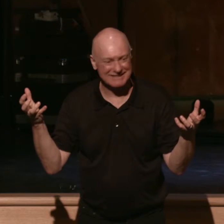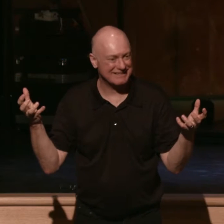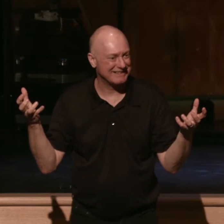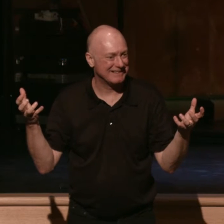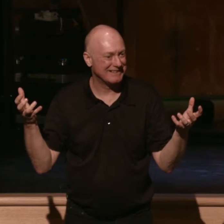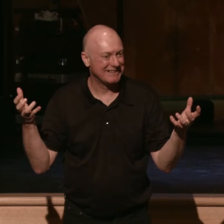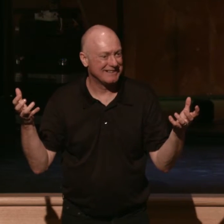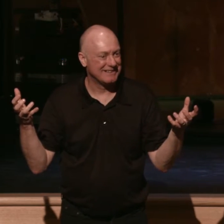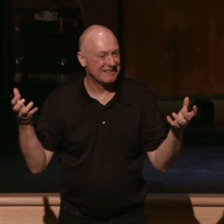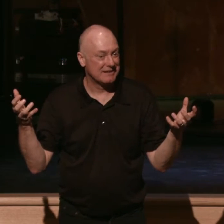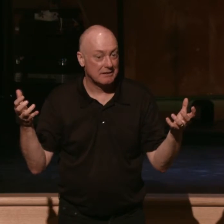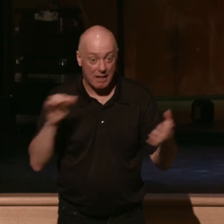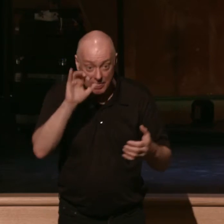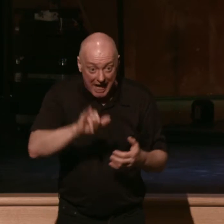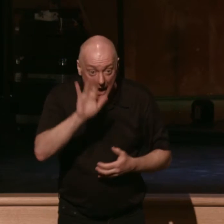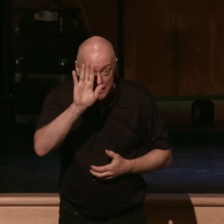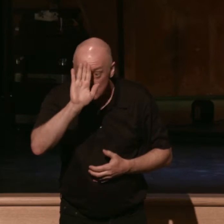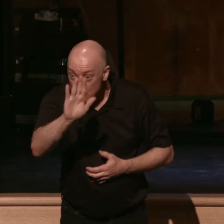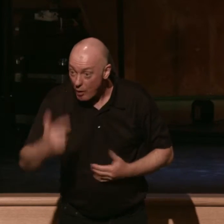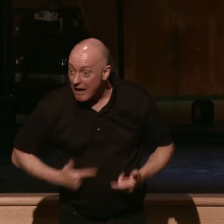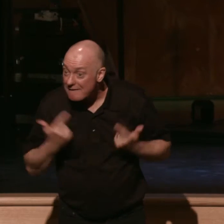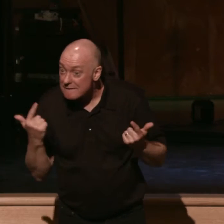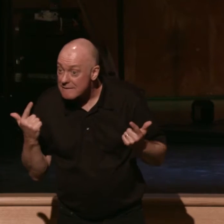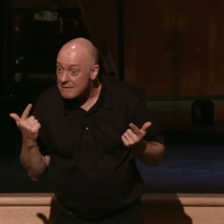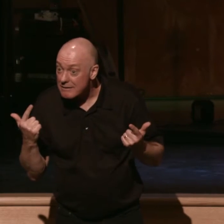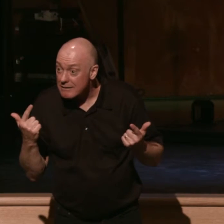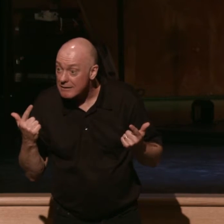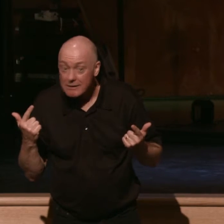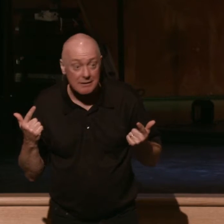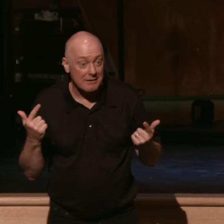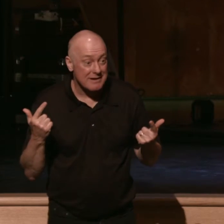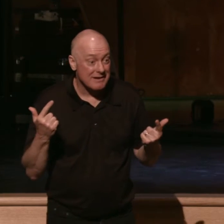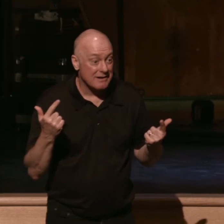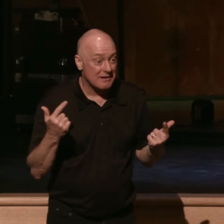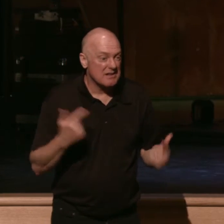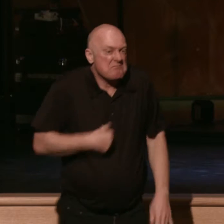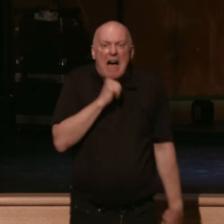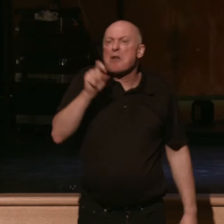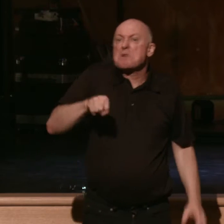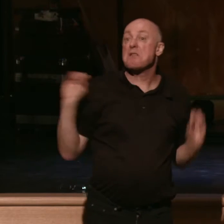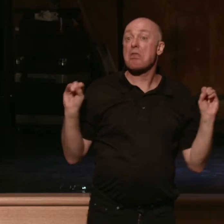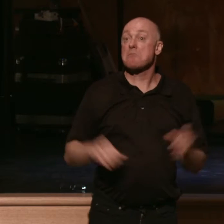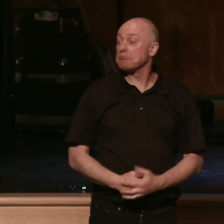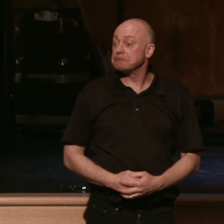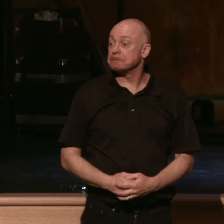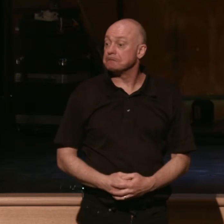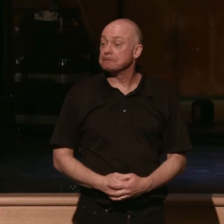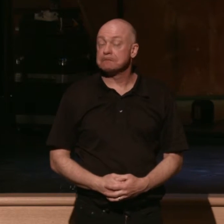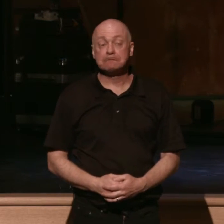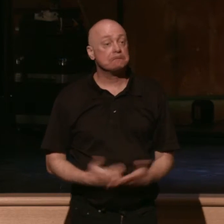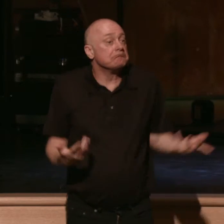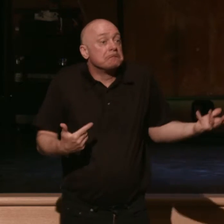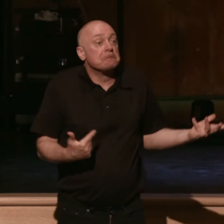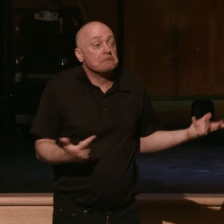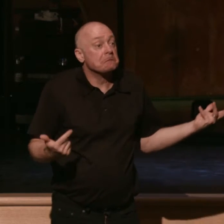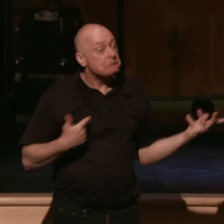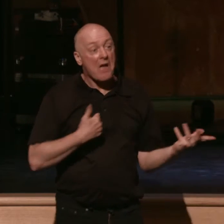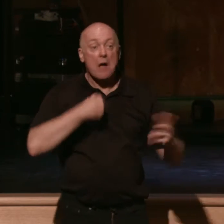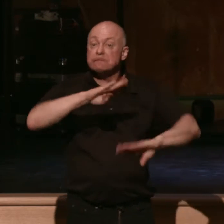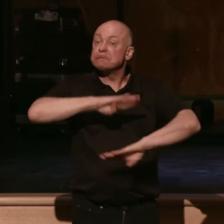Is that your reality tonight? I don't need anything. I literally am content with